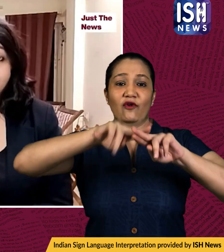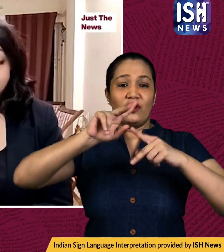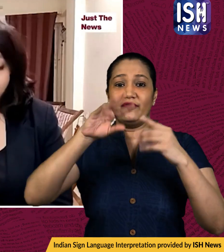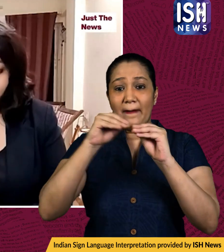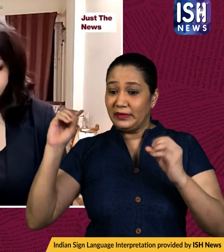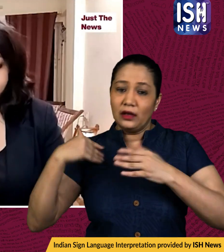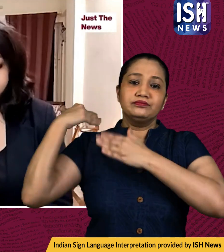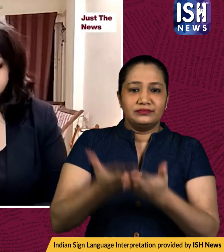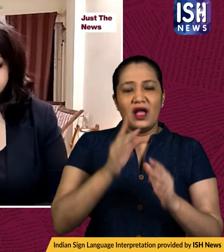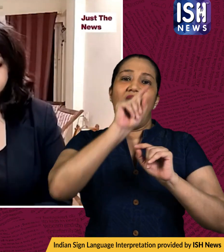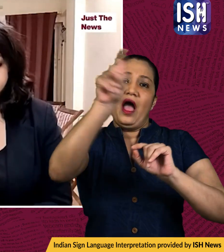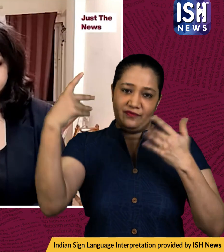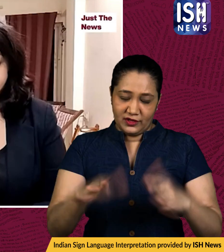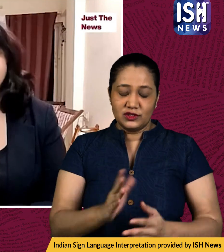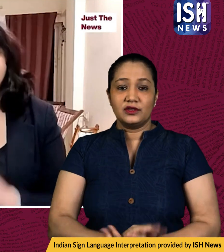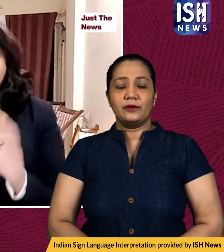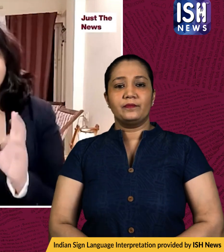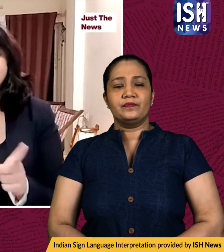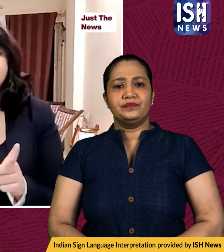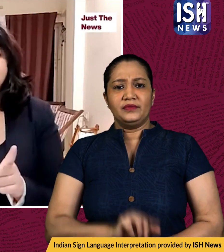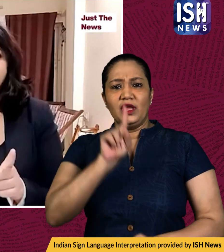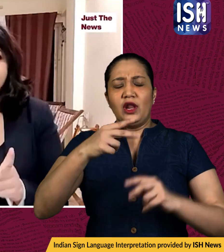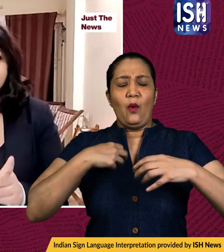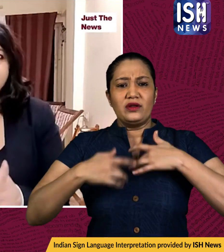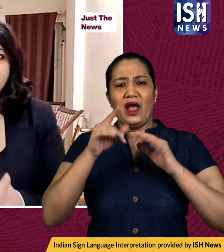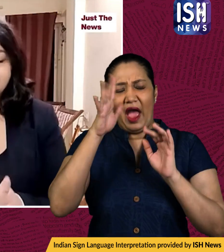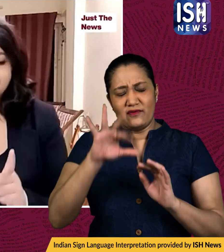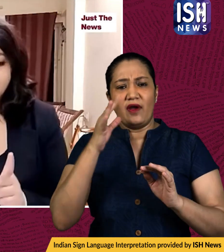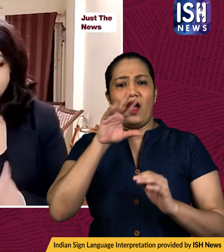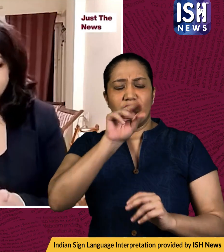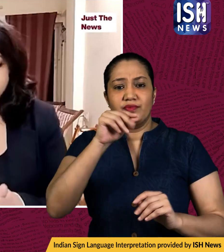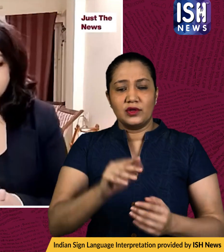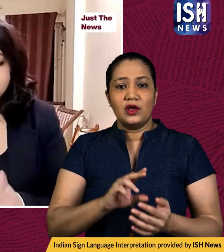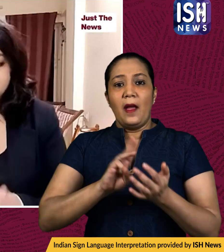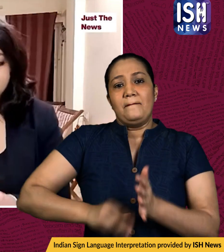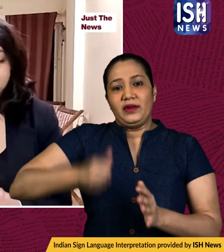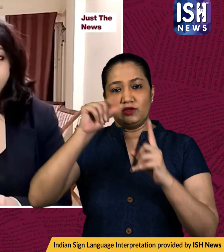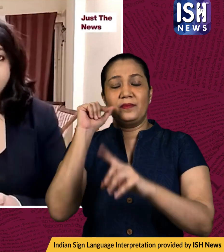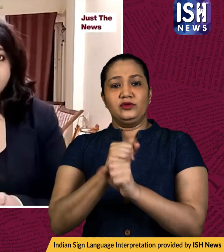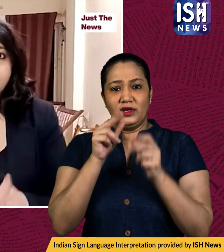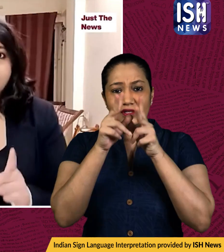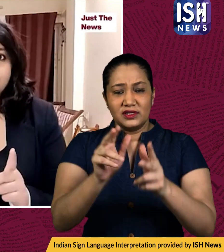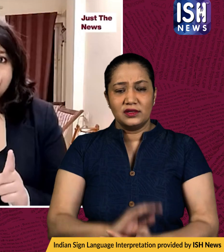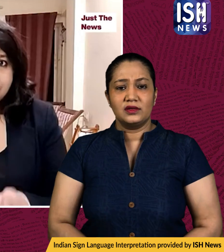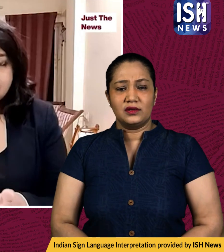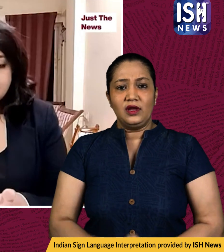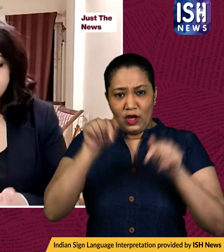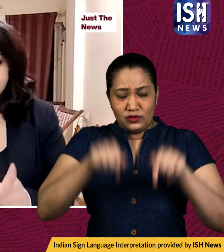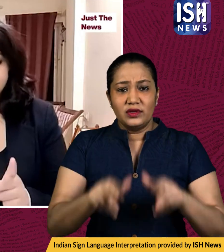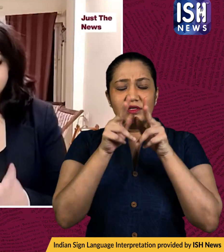february now there's an interesting comment that's coming from union minister piyush goel who today said that the